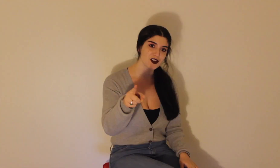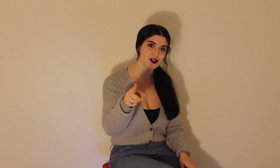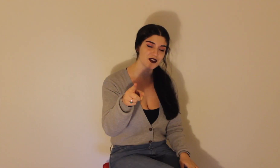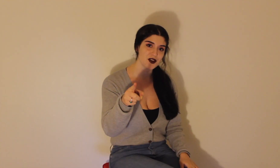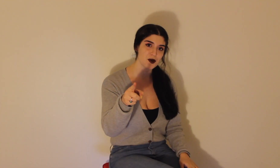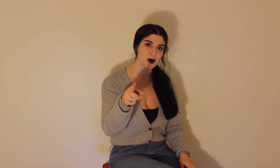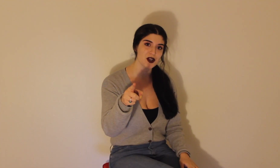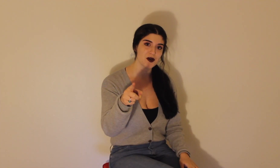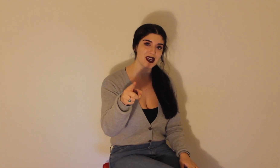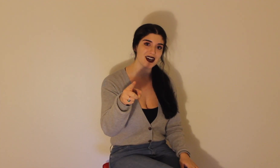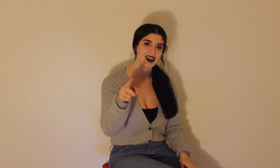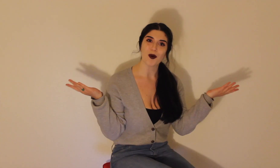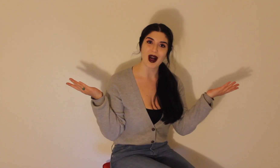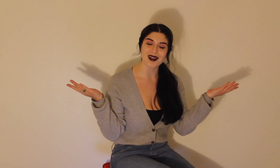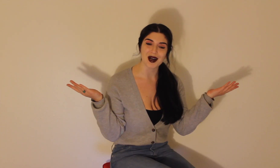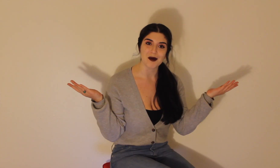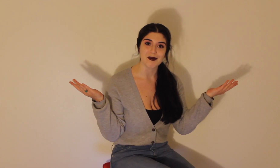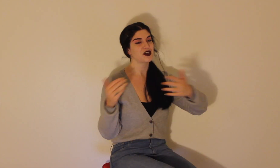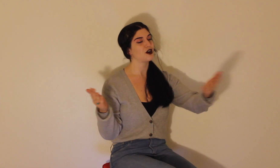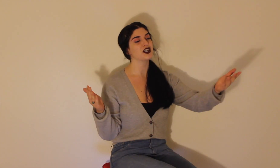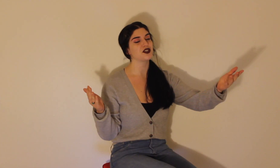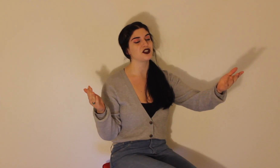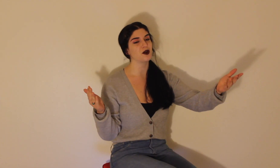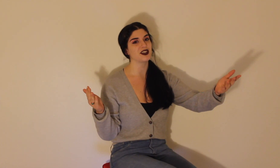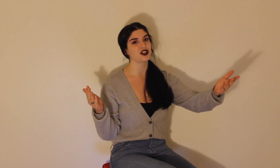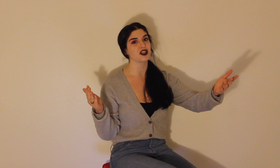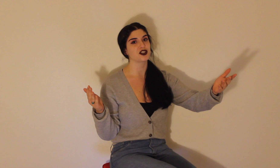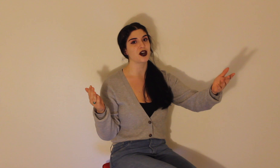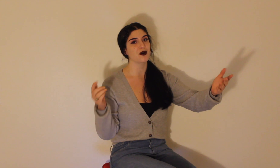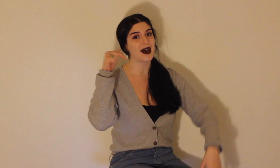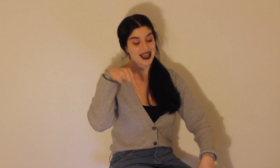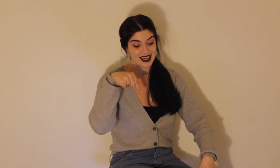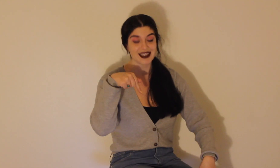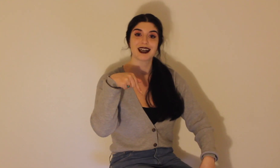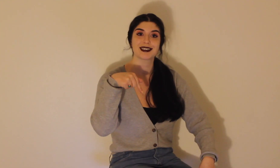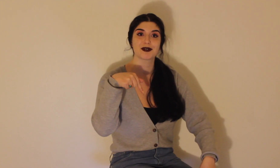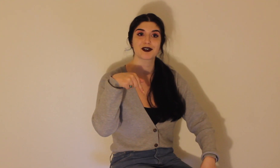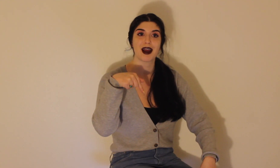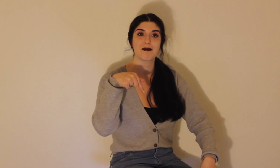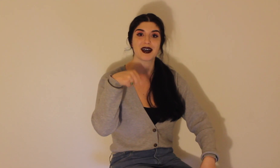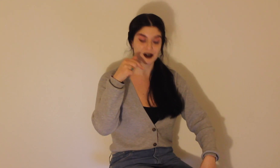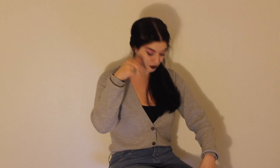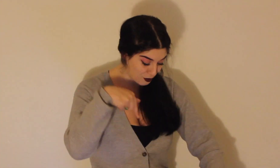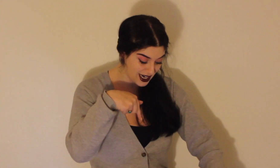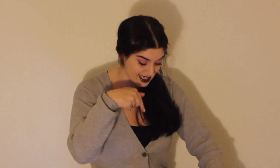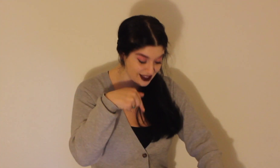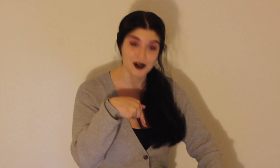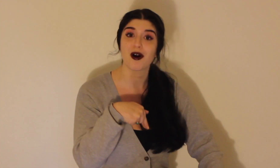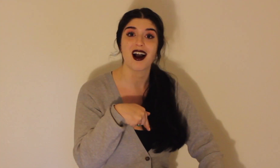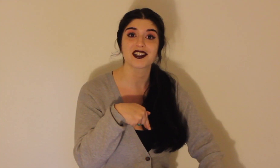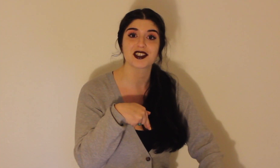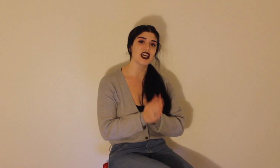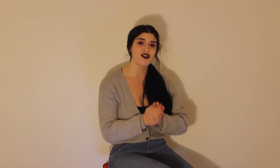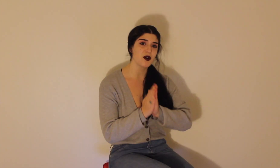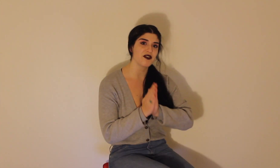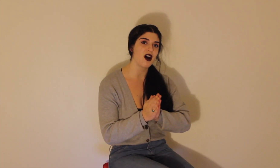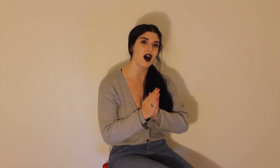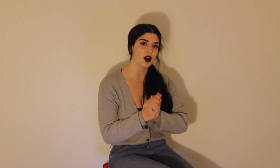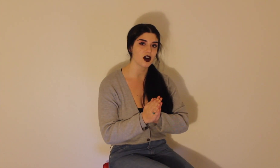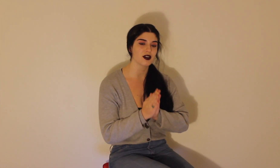For those of you who are new here, welcome. I encourage you to join the show by hitting that subscribe button right in the crotch. If you have not heard